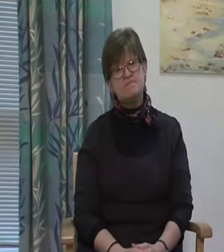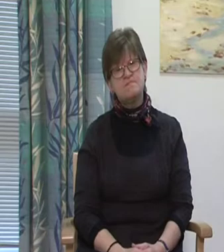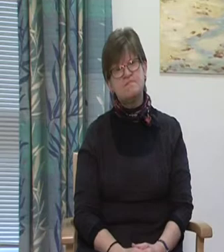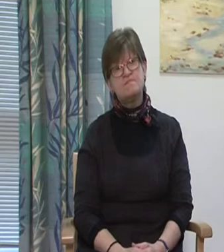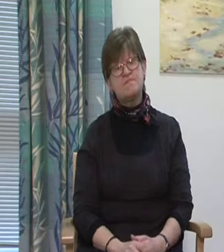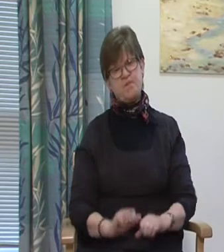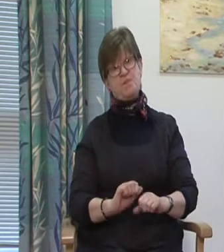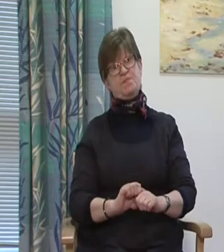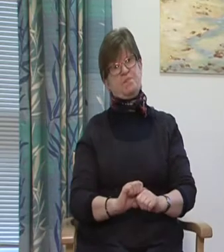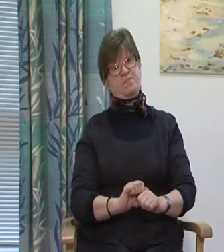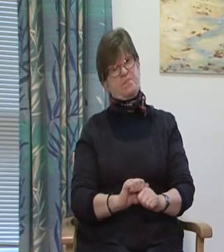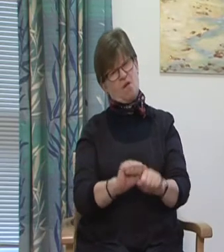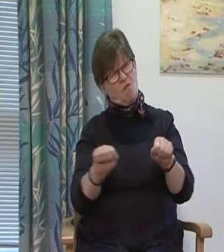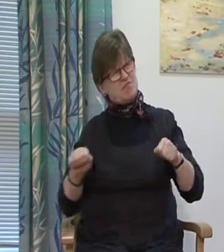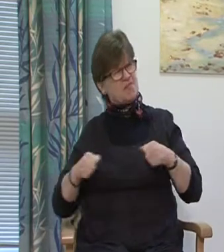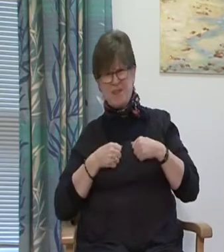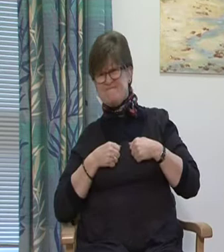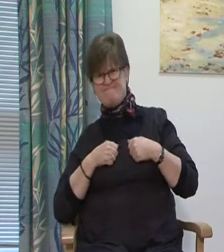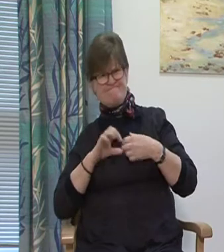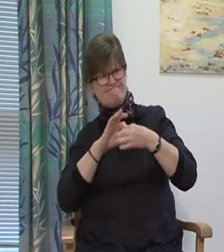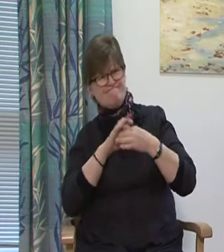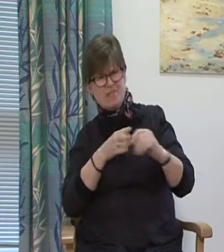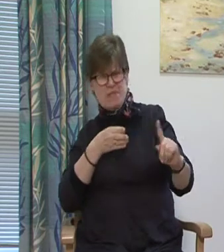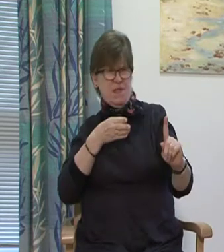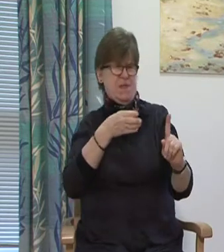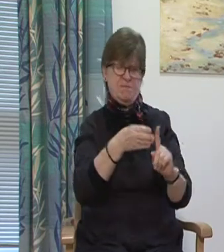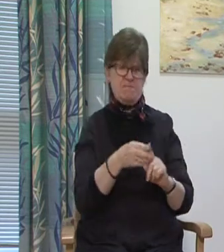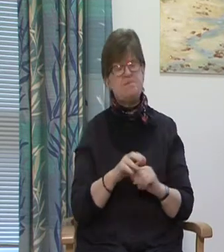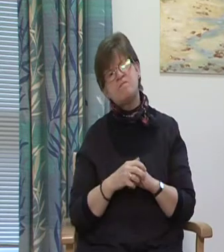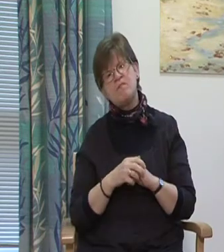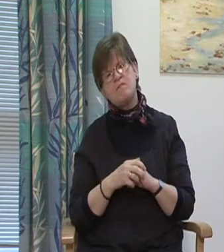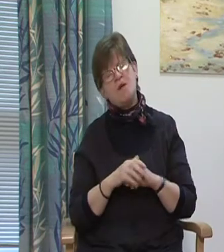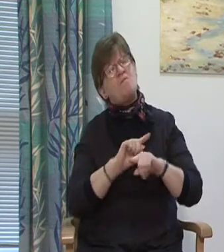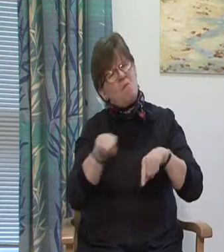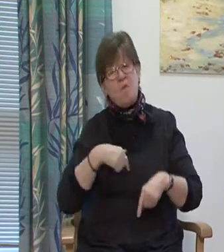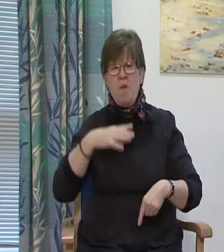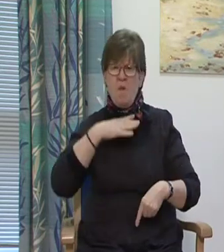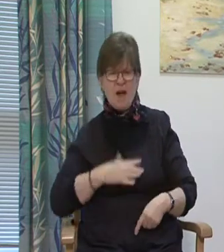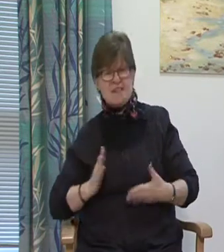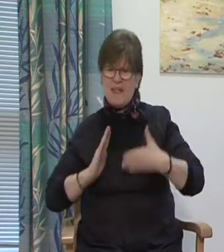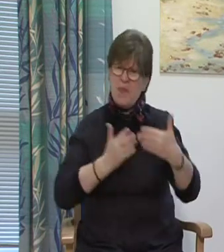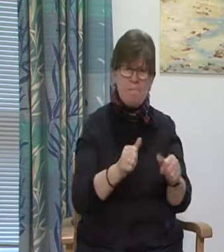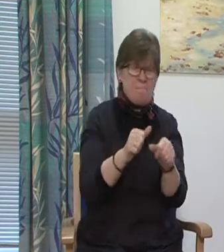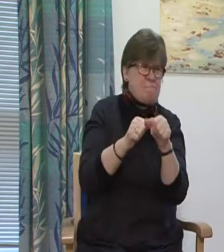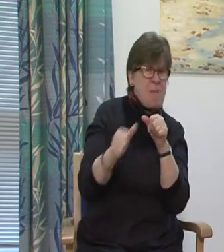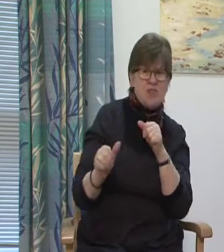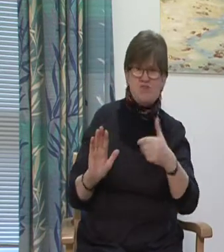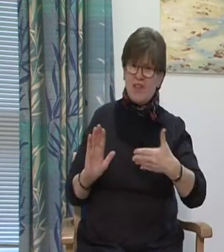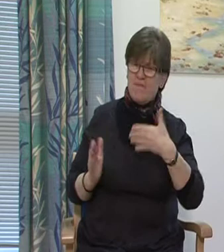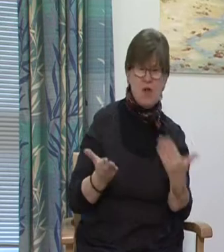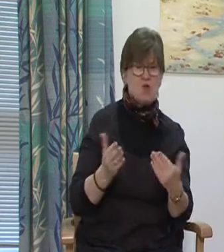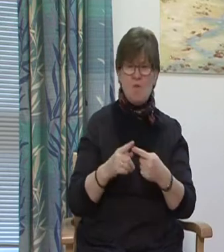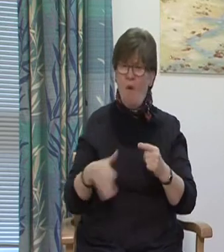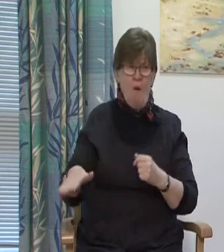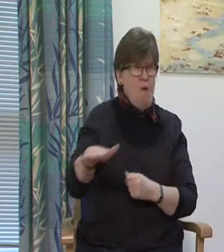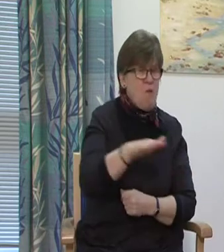Our Commitment We want to give the best service to all our residents, patients and service users and their relatives